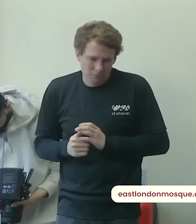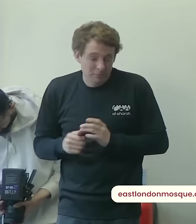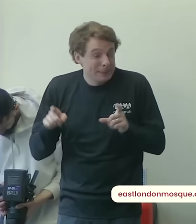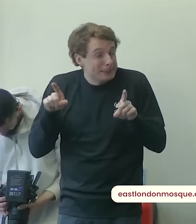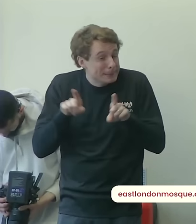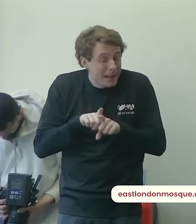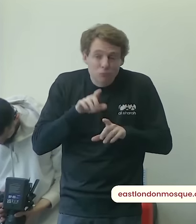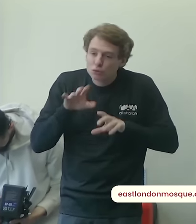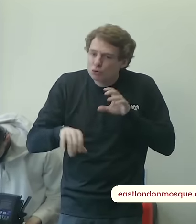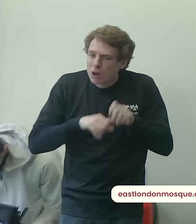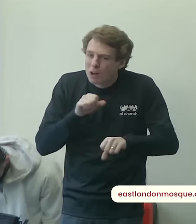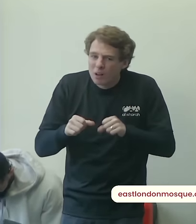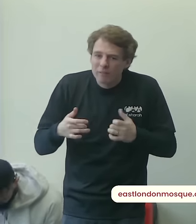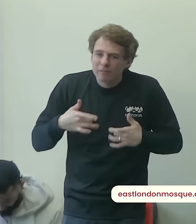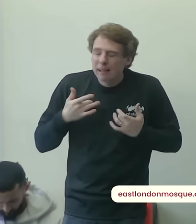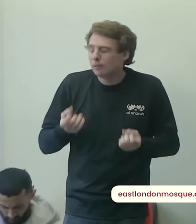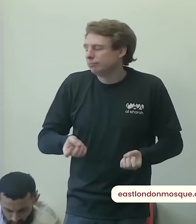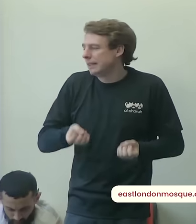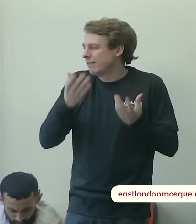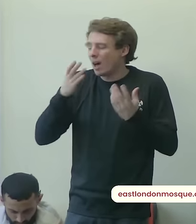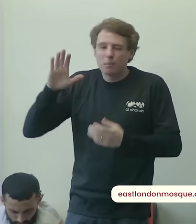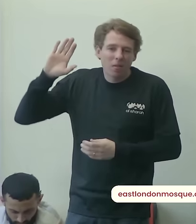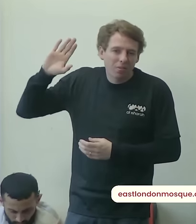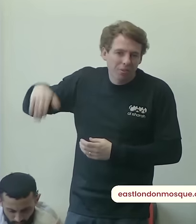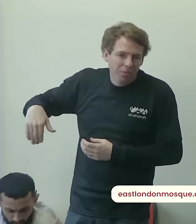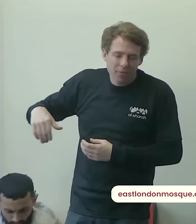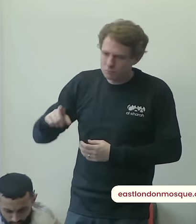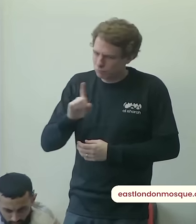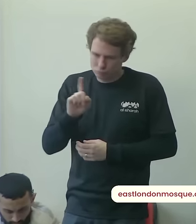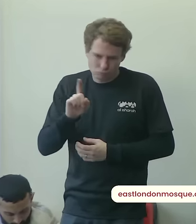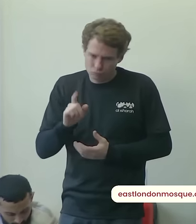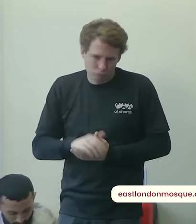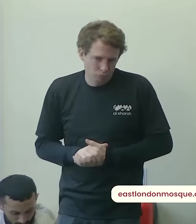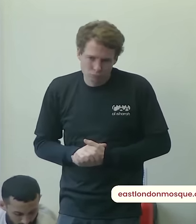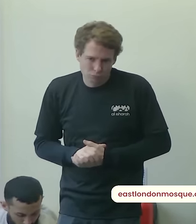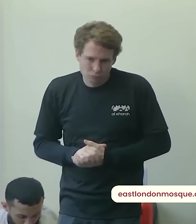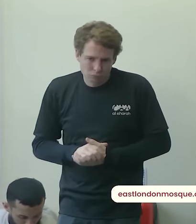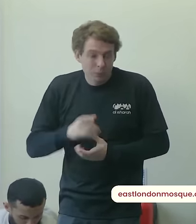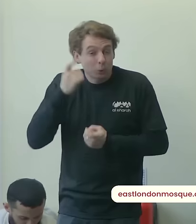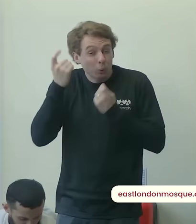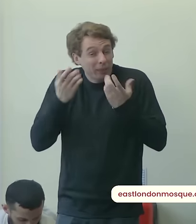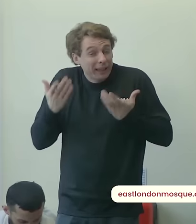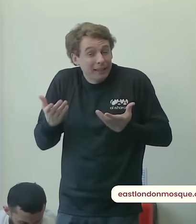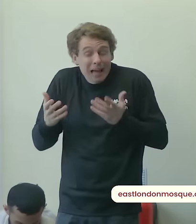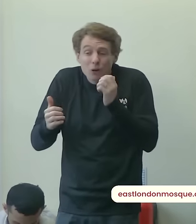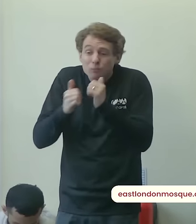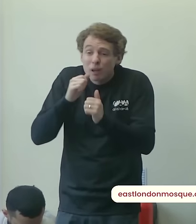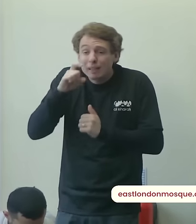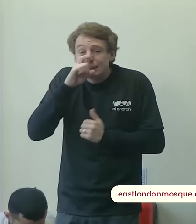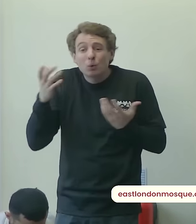of allah have patience look at our brothers and sisters in ghazza how when the life is being lost and when